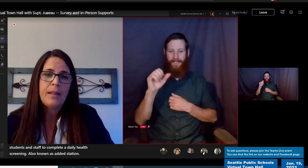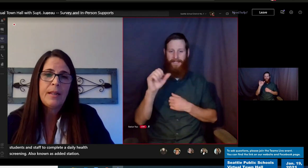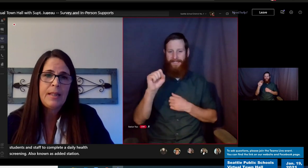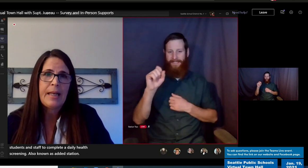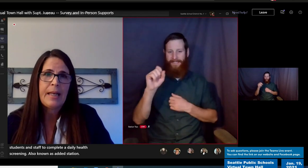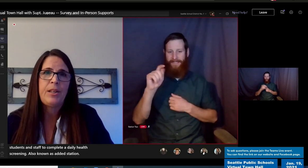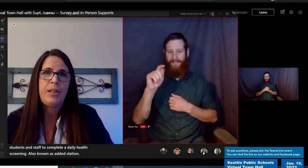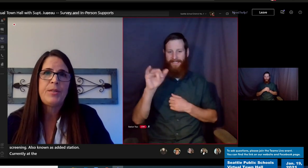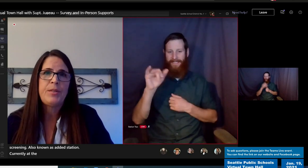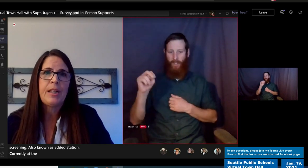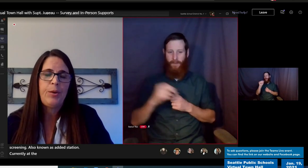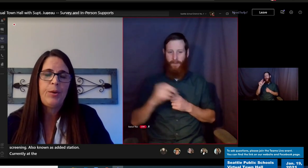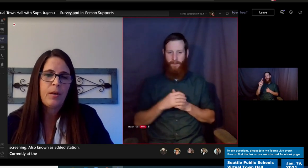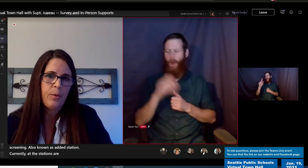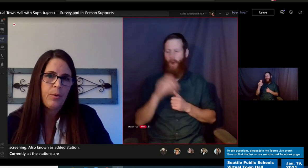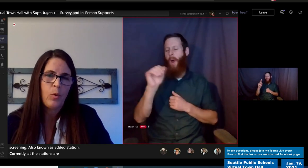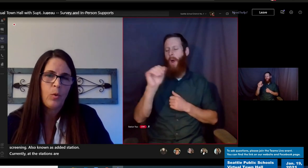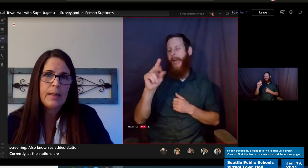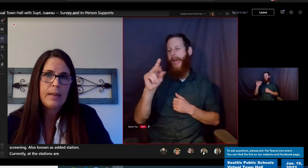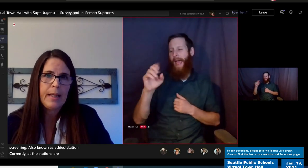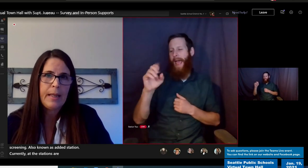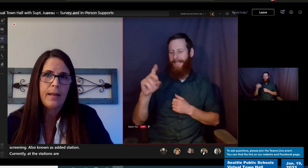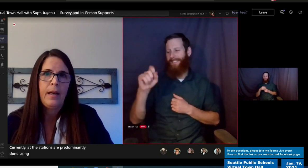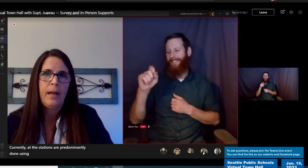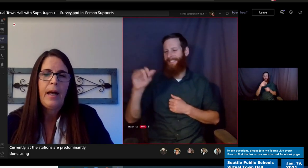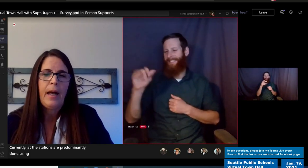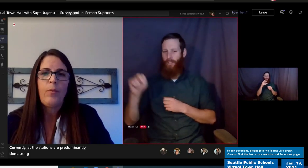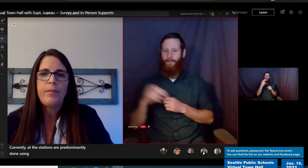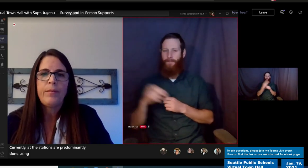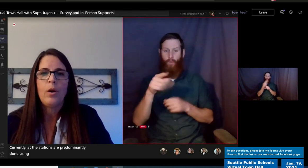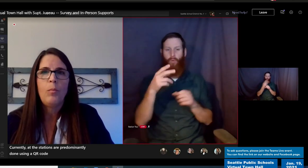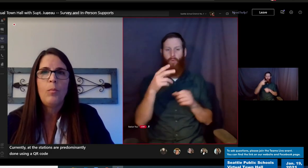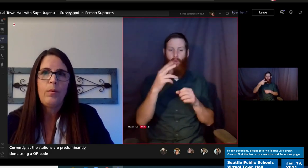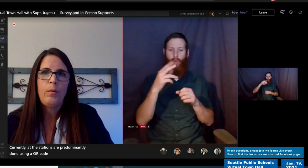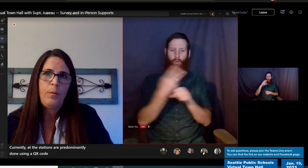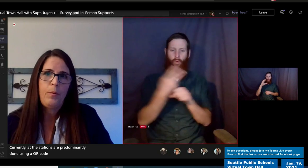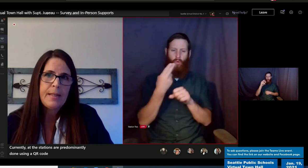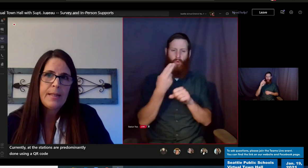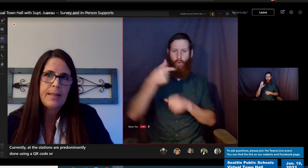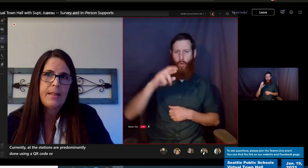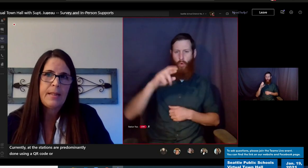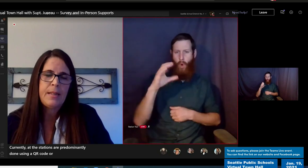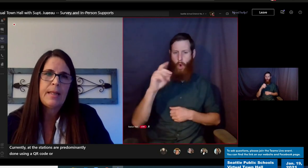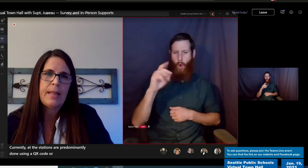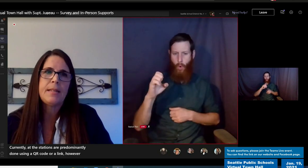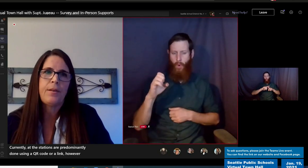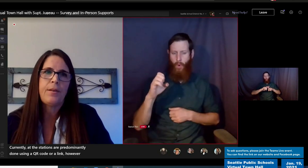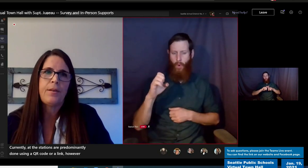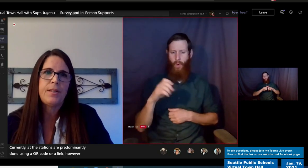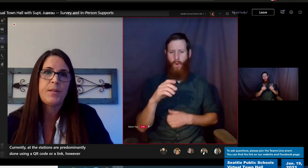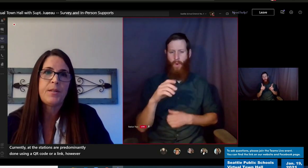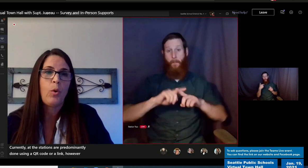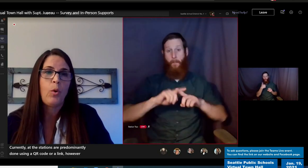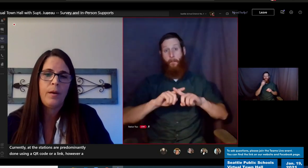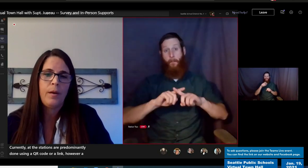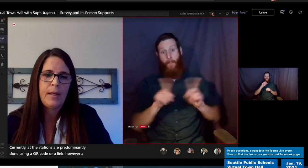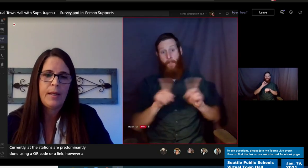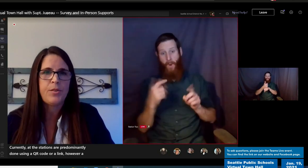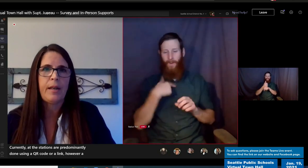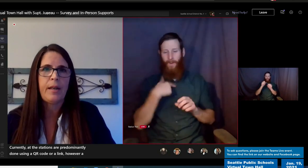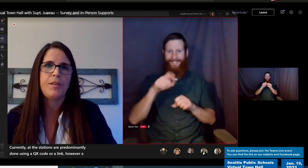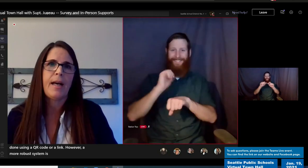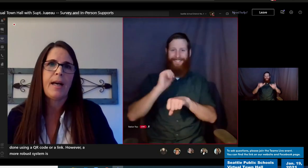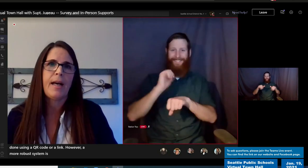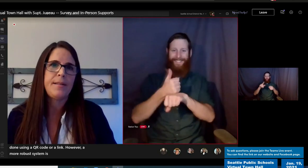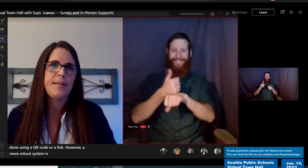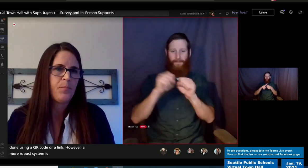done using a QR code or a link. However, a more robust system is necessary to support a district of our